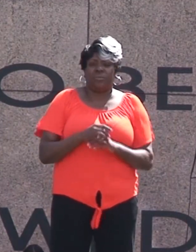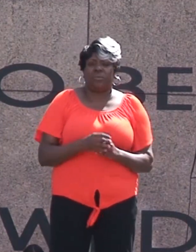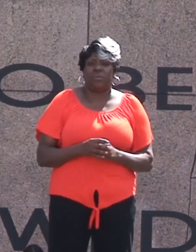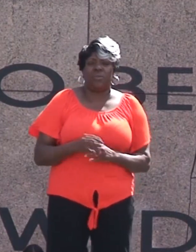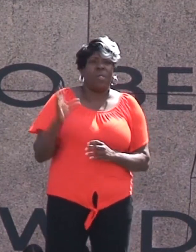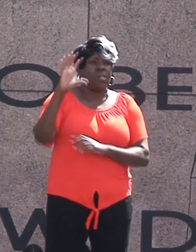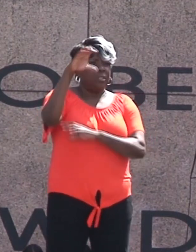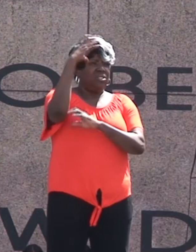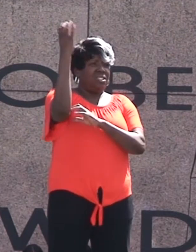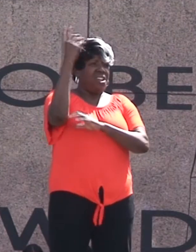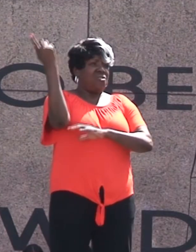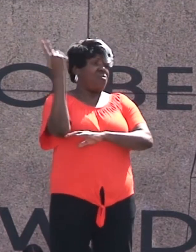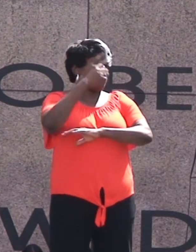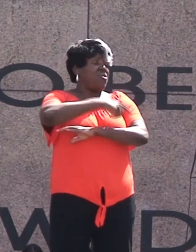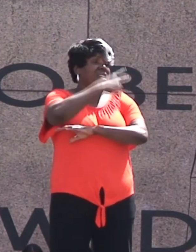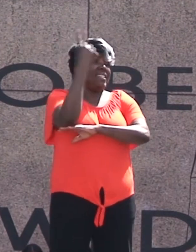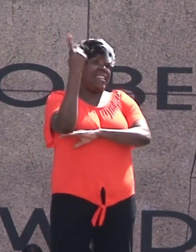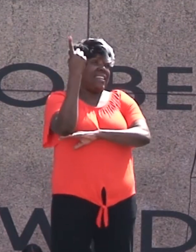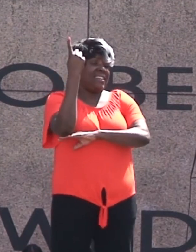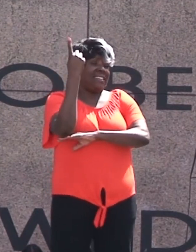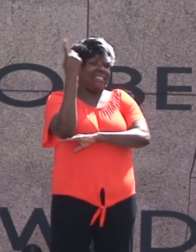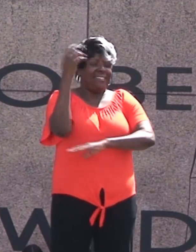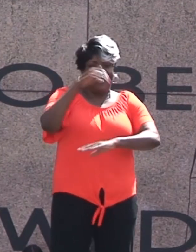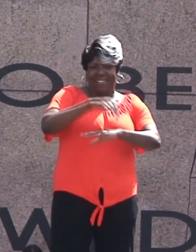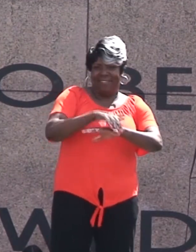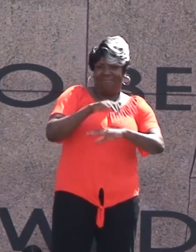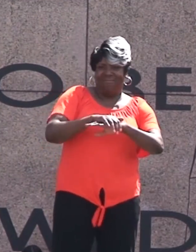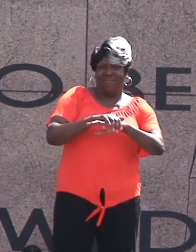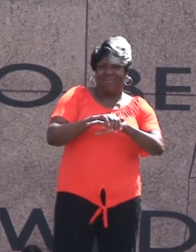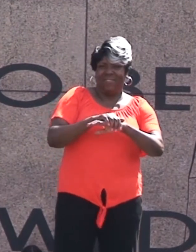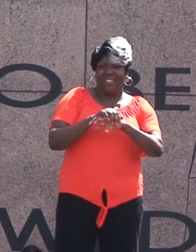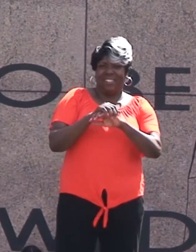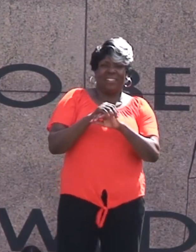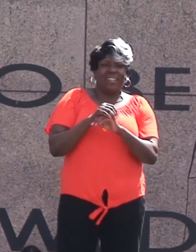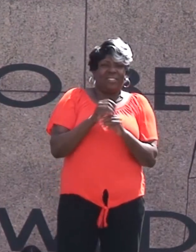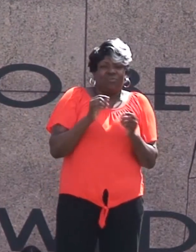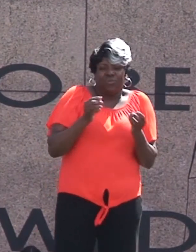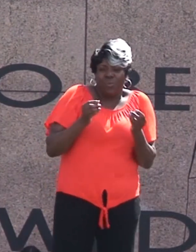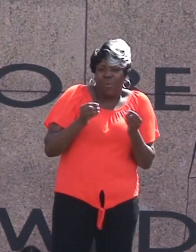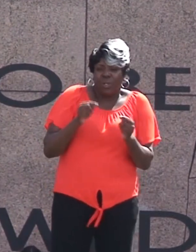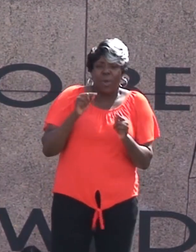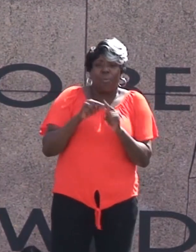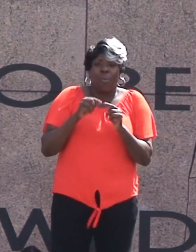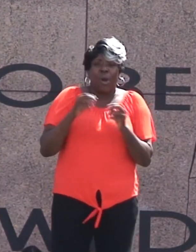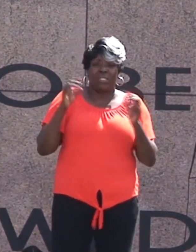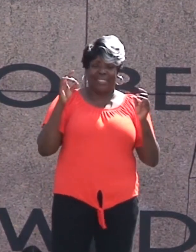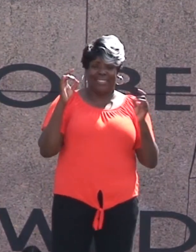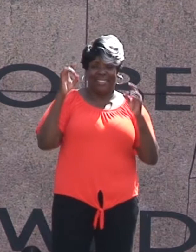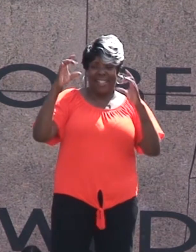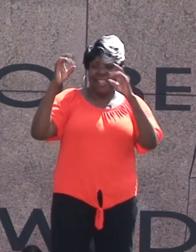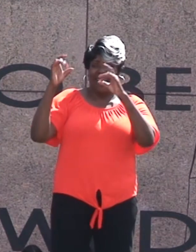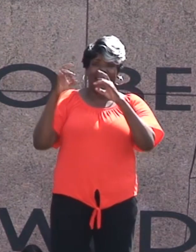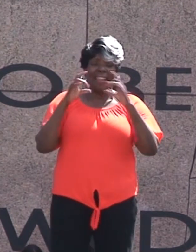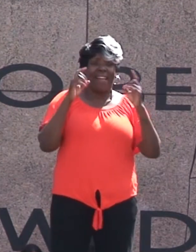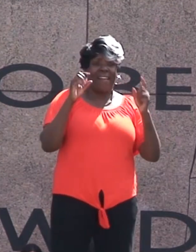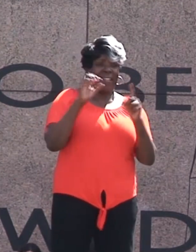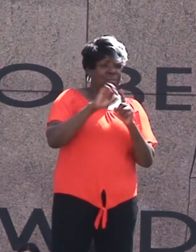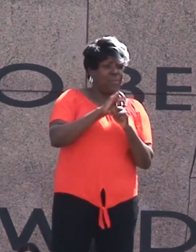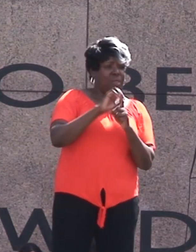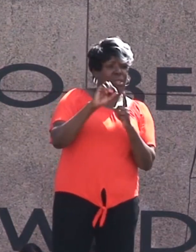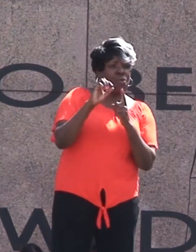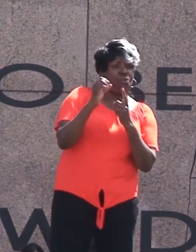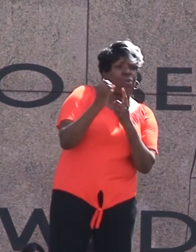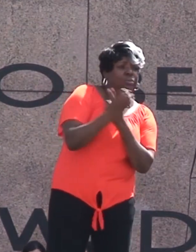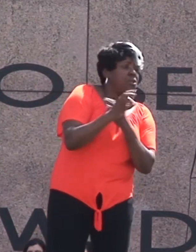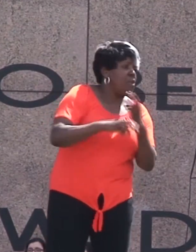day And at night These tiny points of light That obviously orbit around our world What could